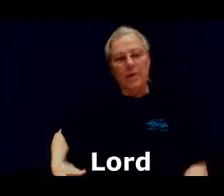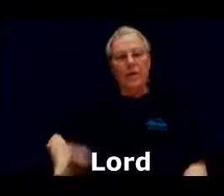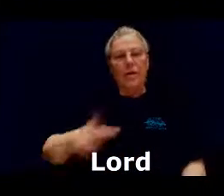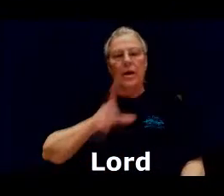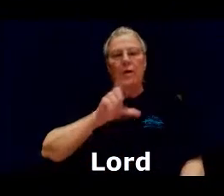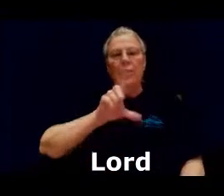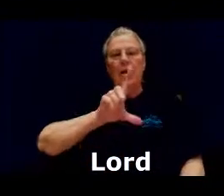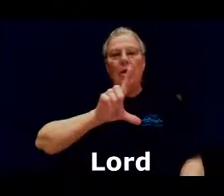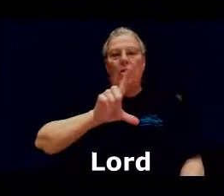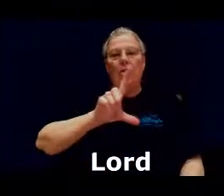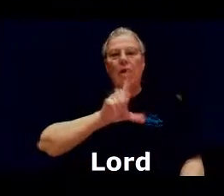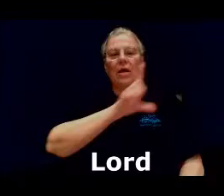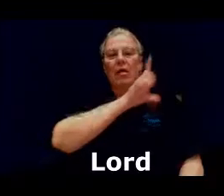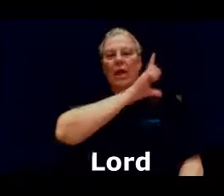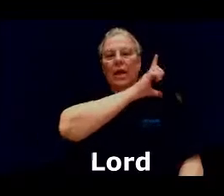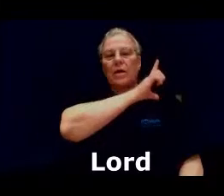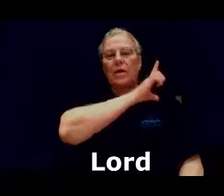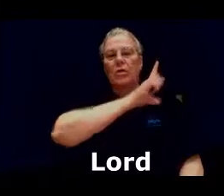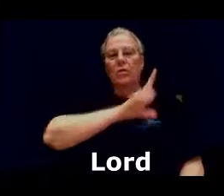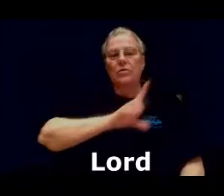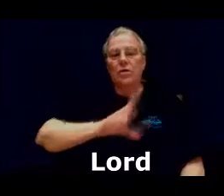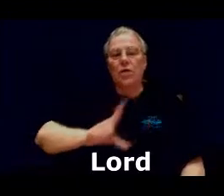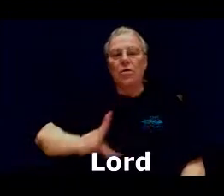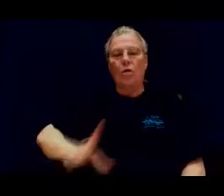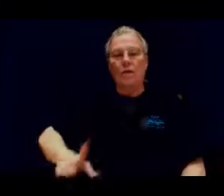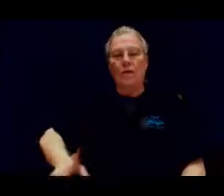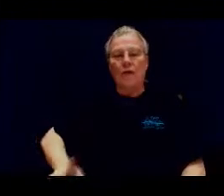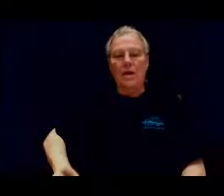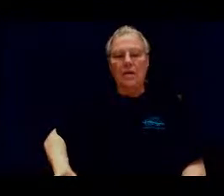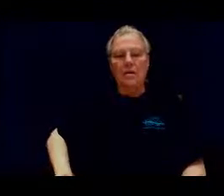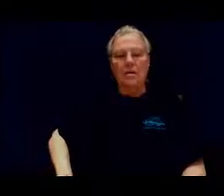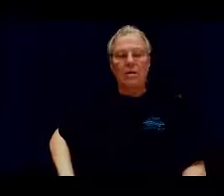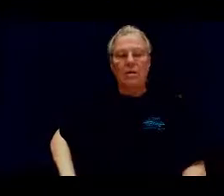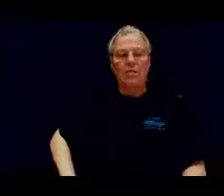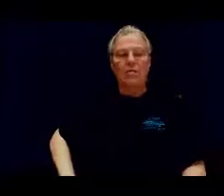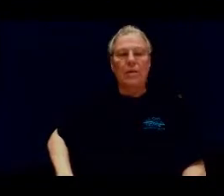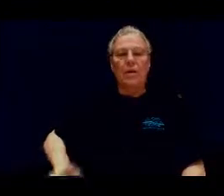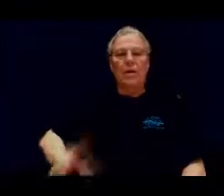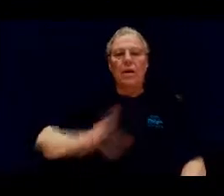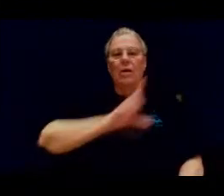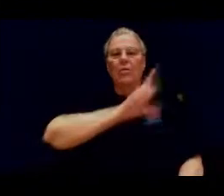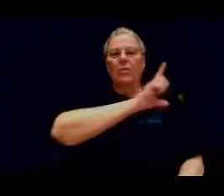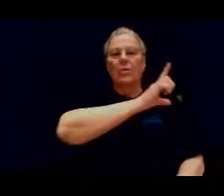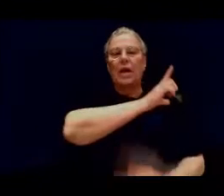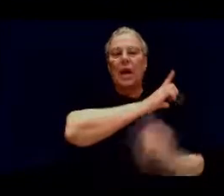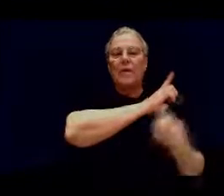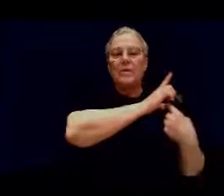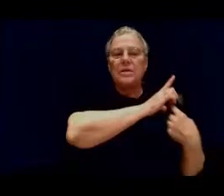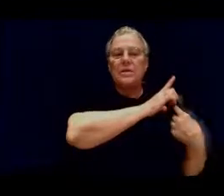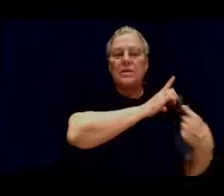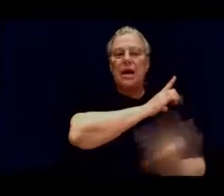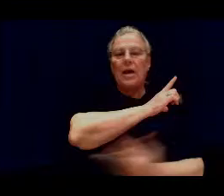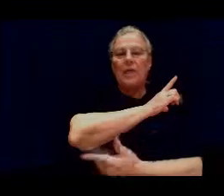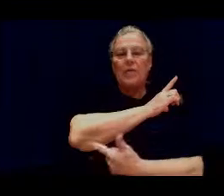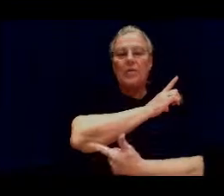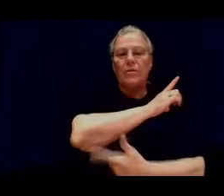America the L hand goes across that ribbon from the opposite side of your